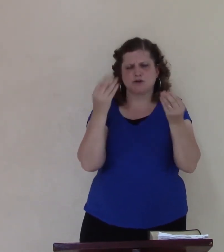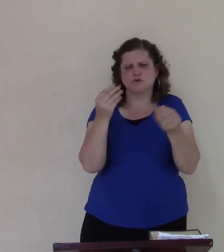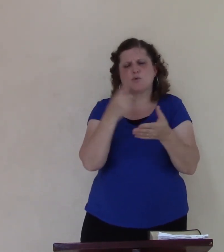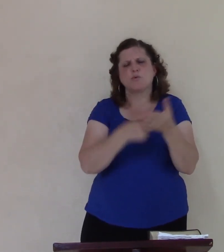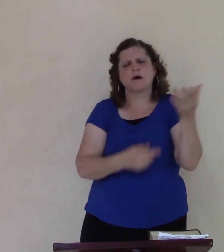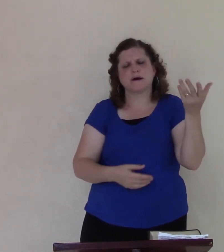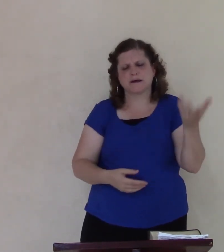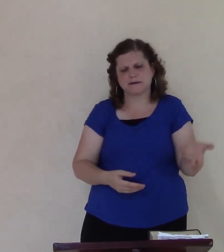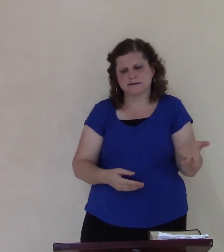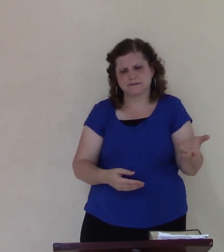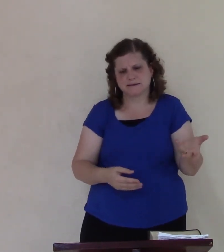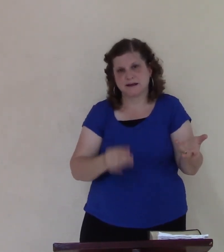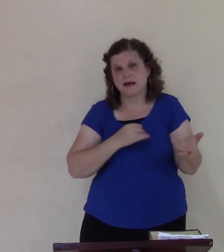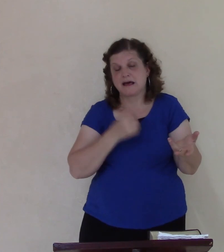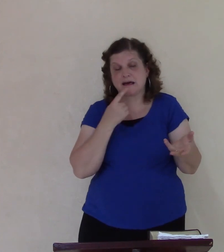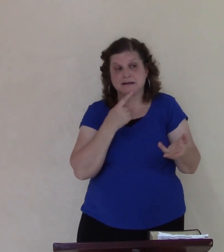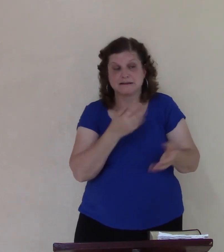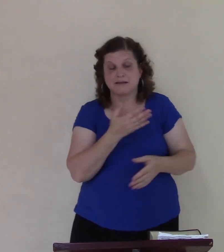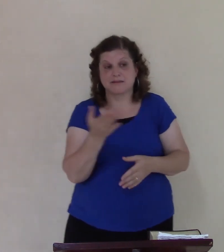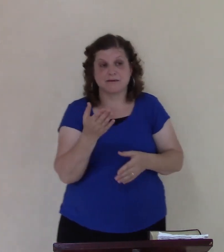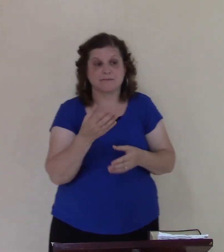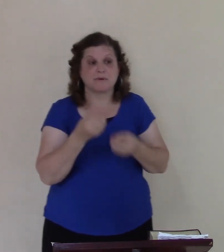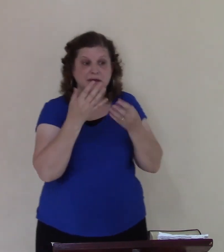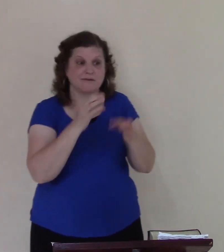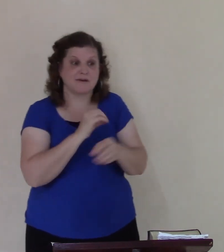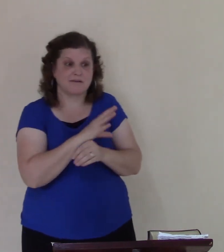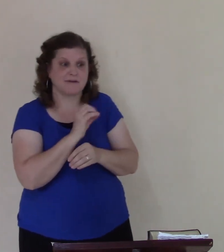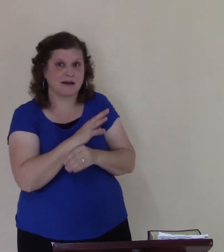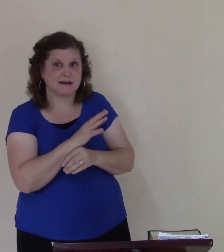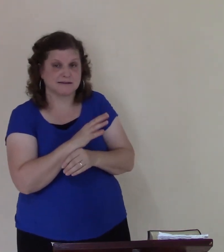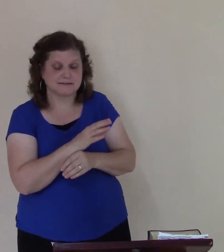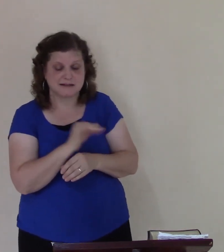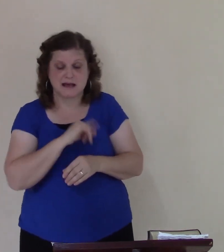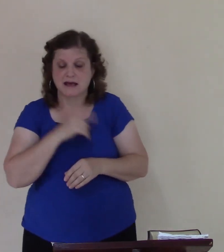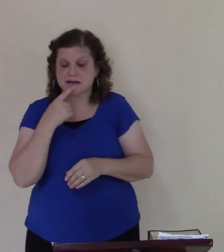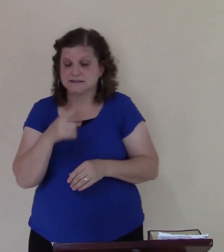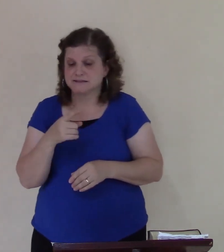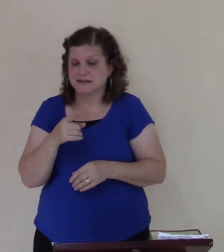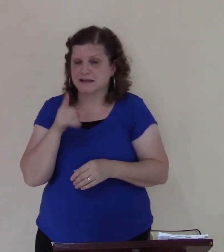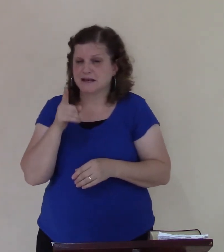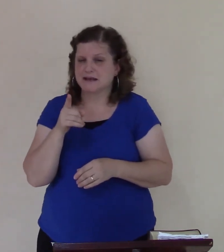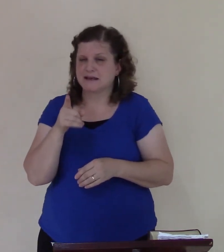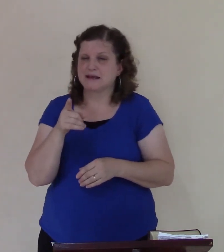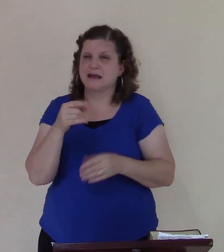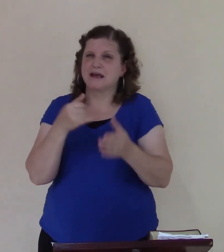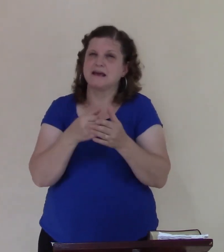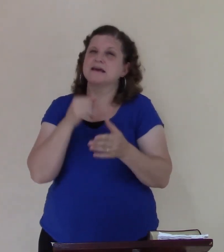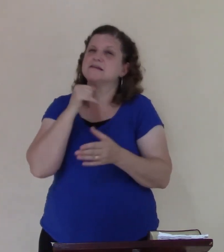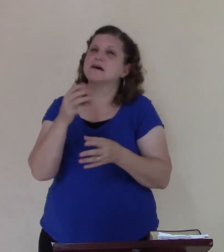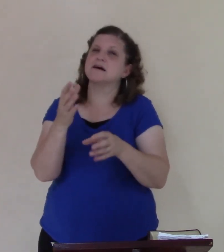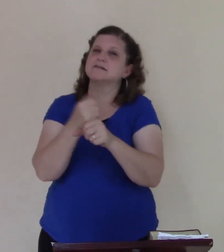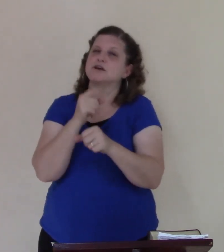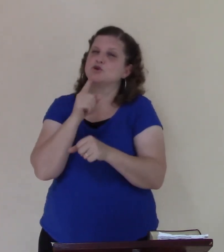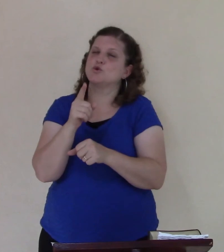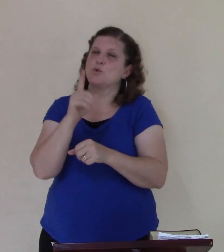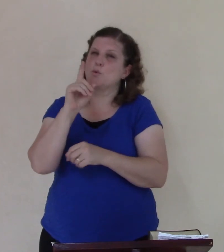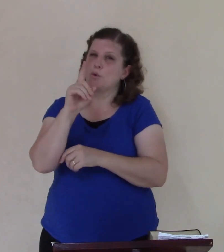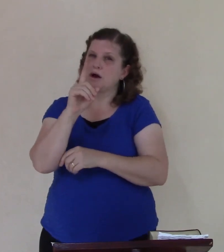but I'll also tell them this it didn't take you one day to get into this problem okay you've been you said